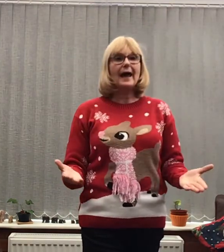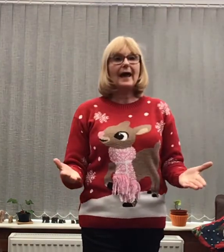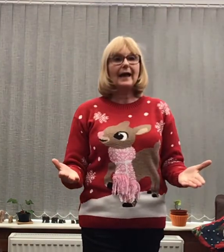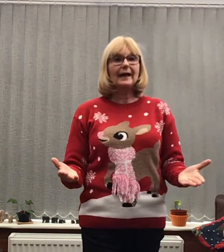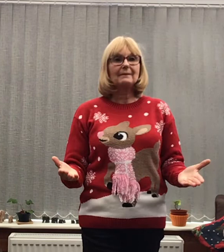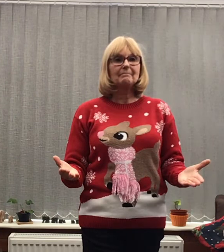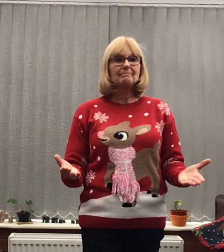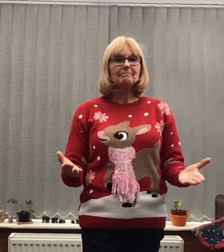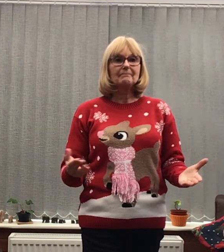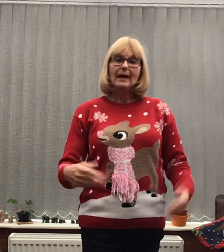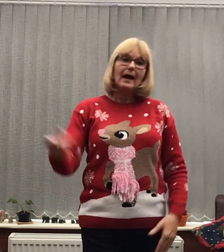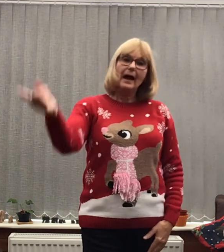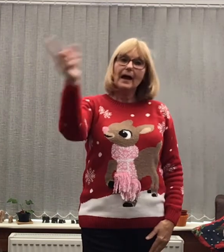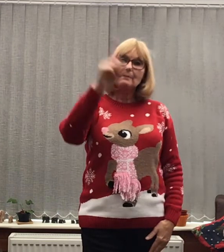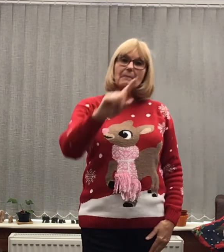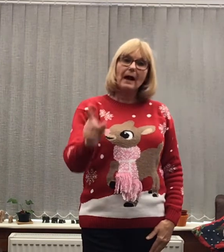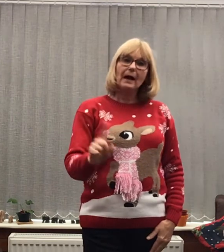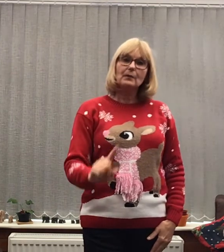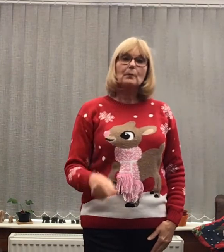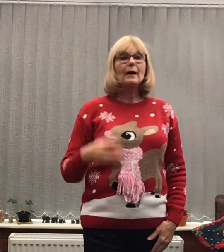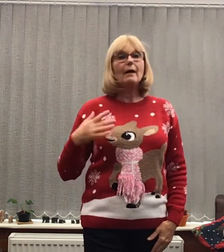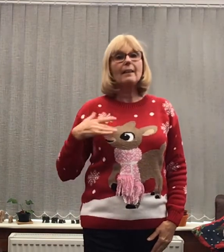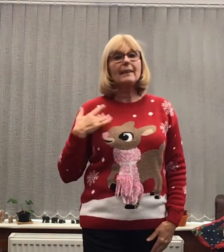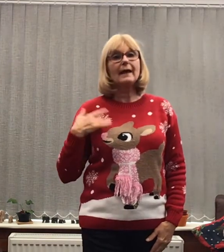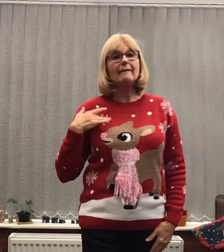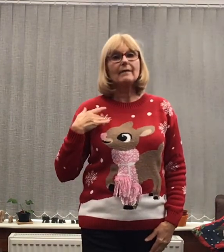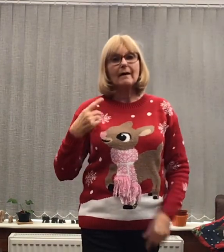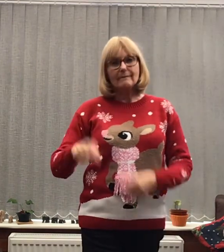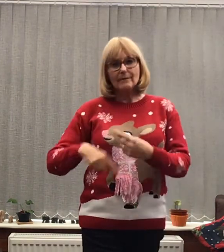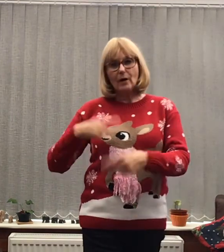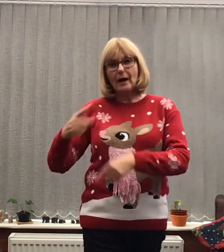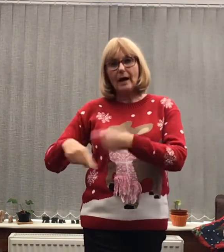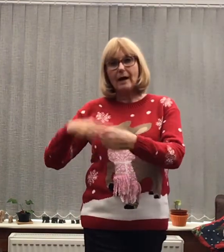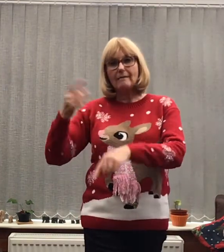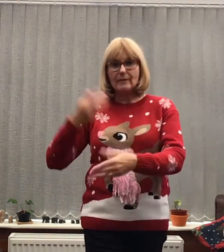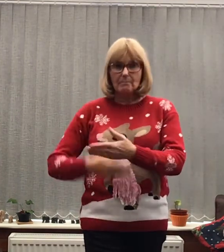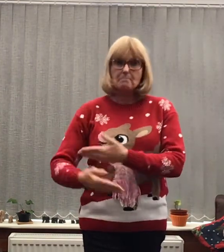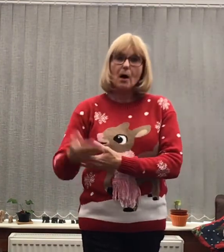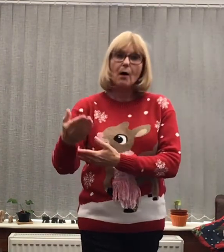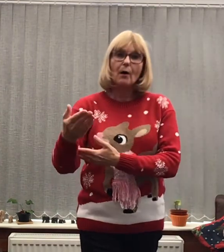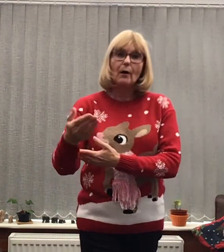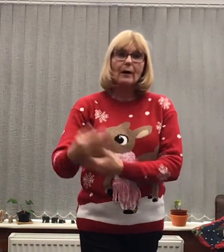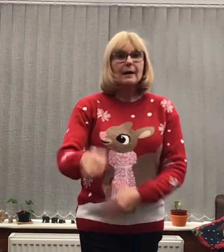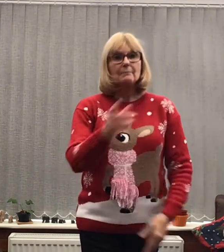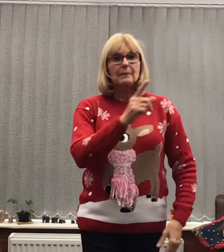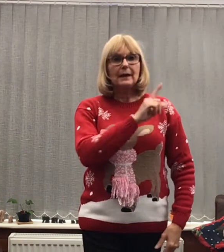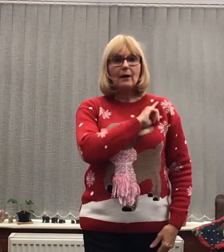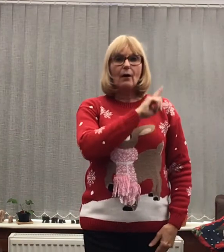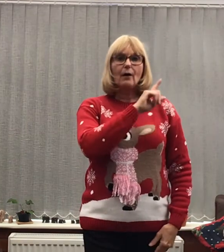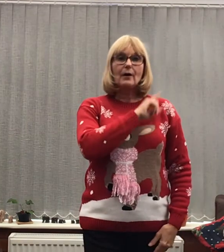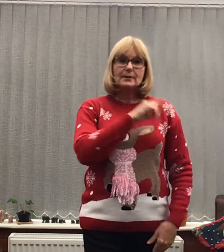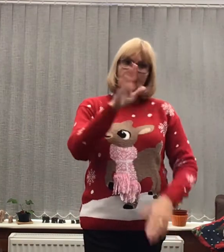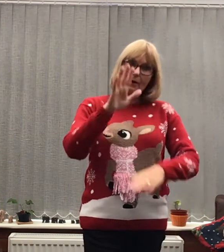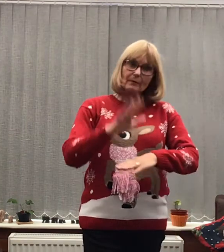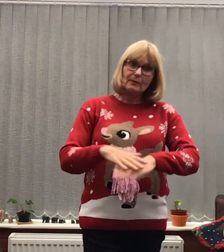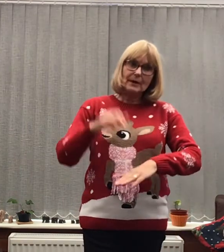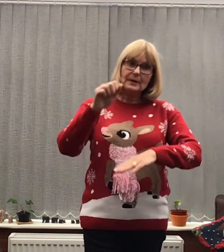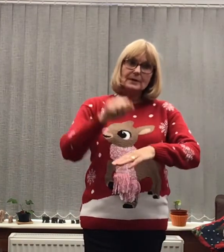And man will live forevermore because of Christmas